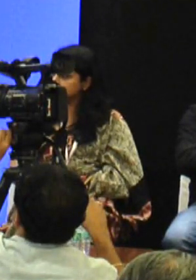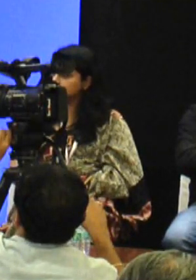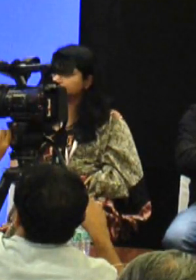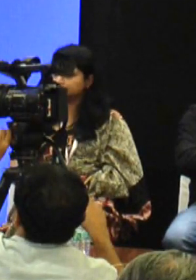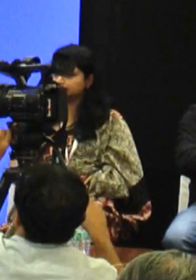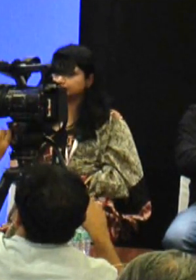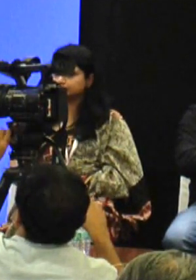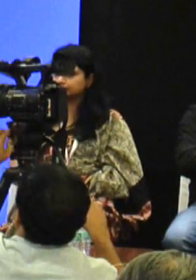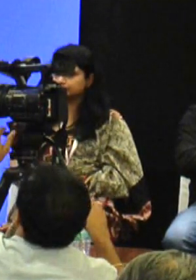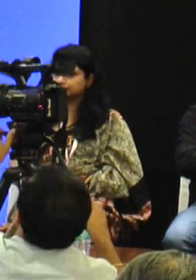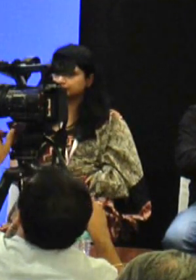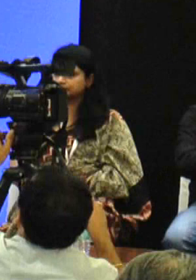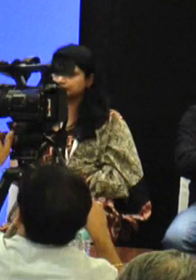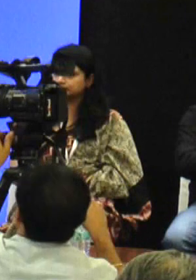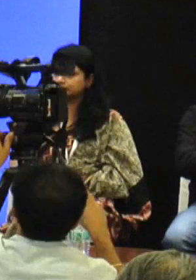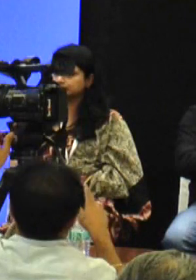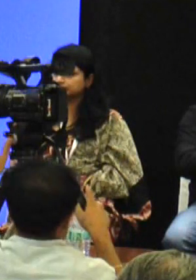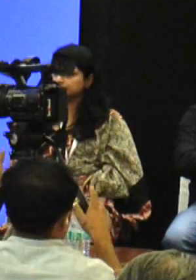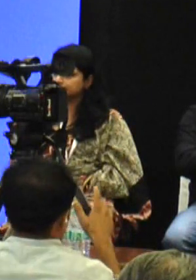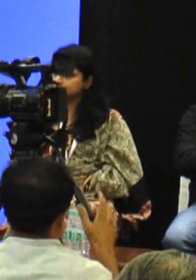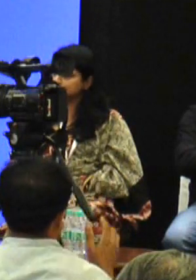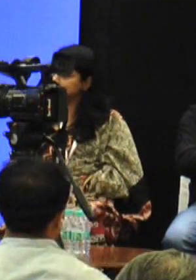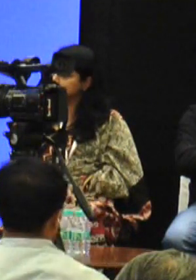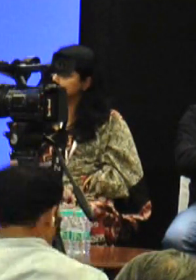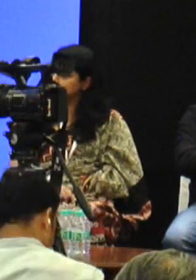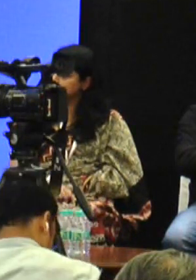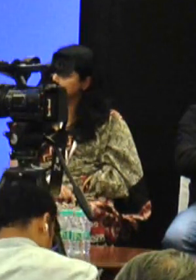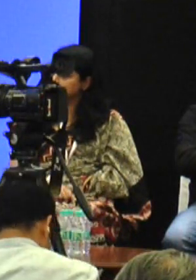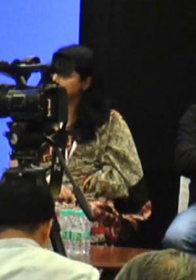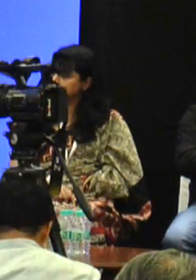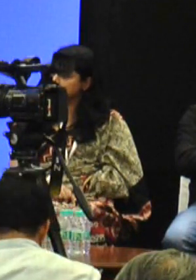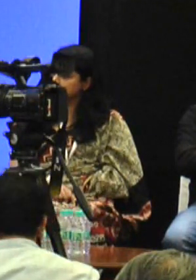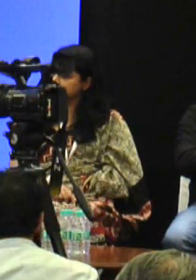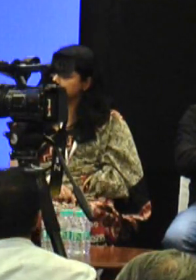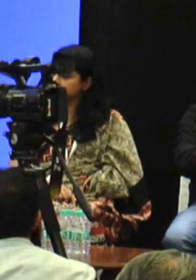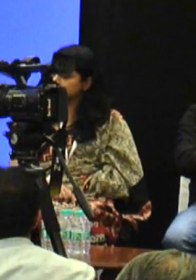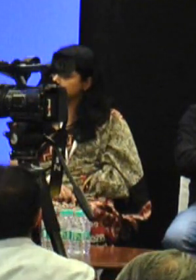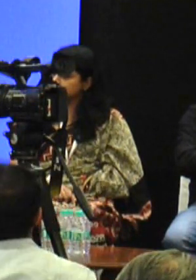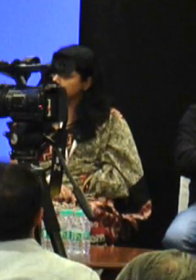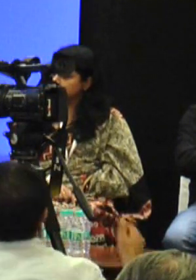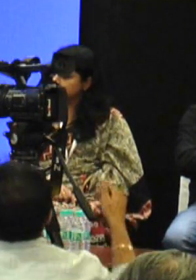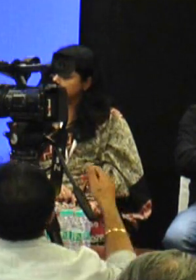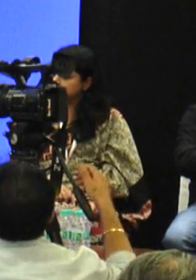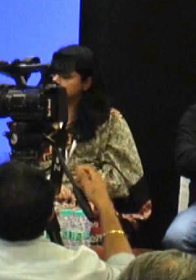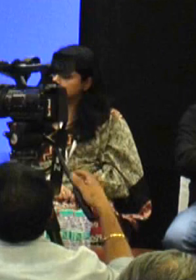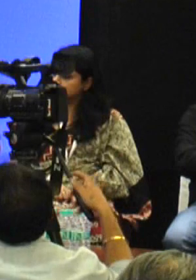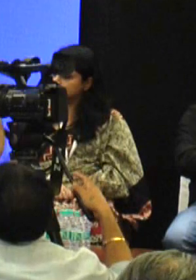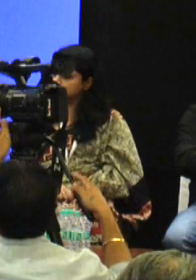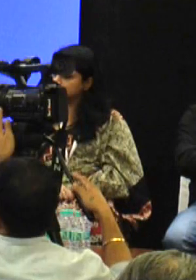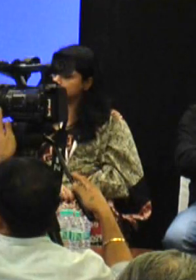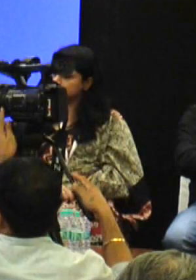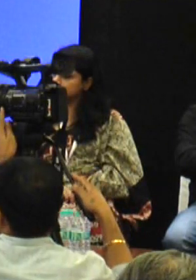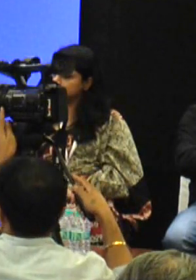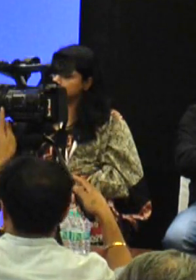that they have. So how has NACC created an environment where employees feel comfortable to open up and talk about,